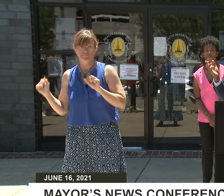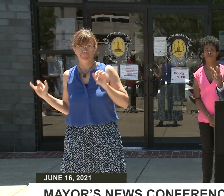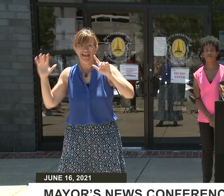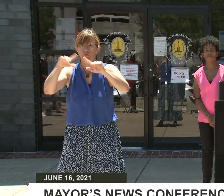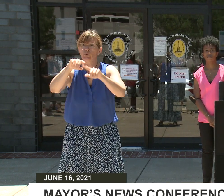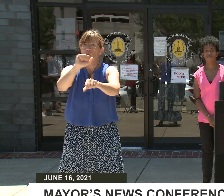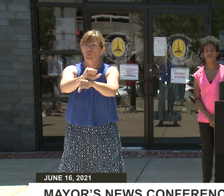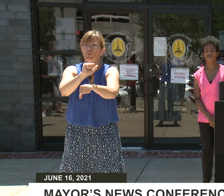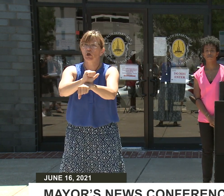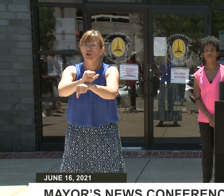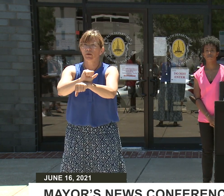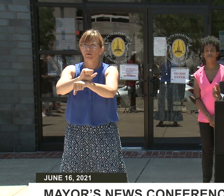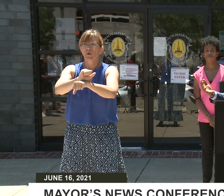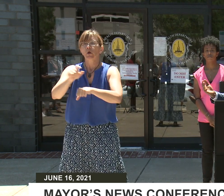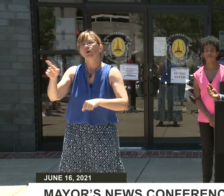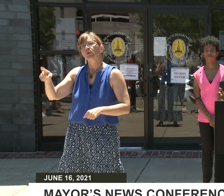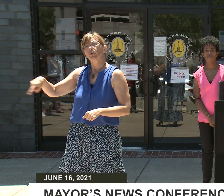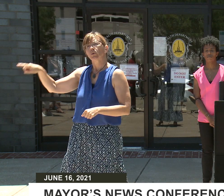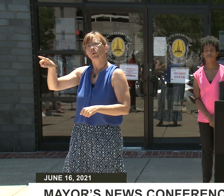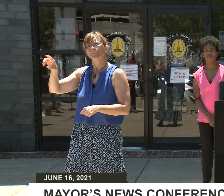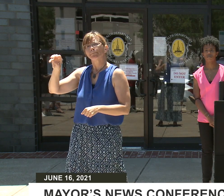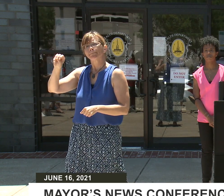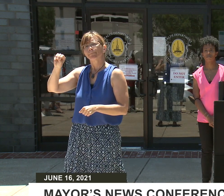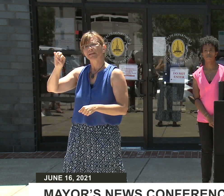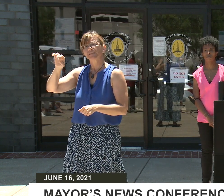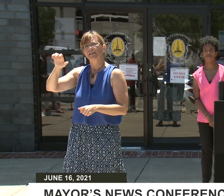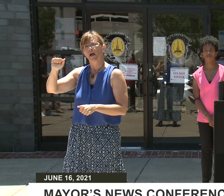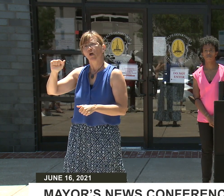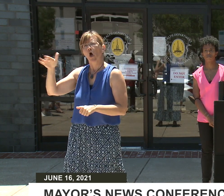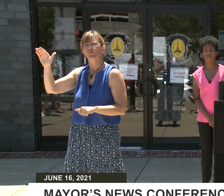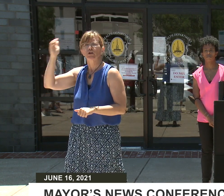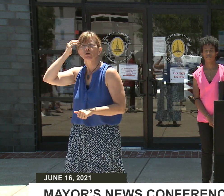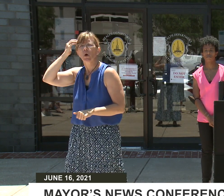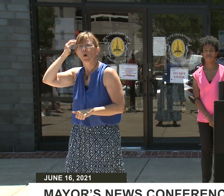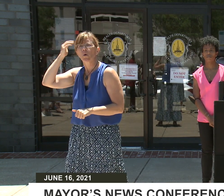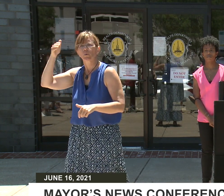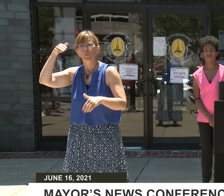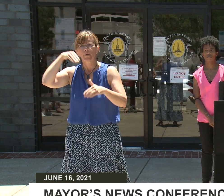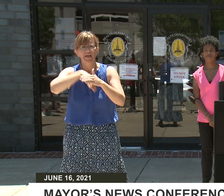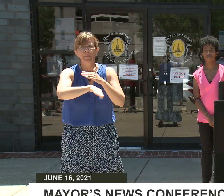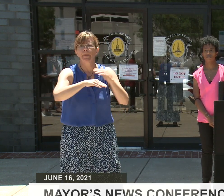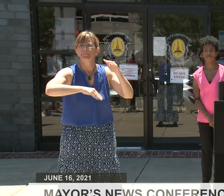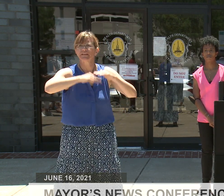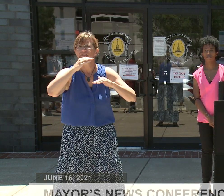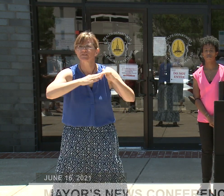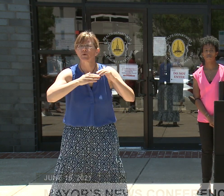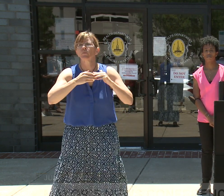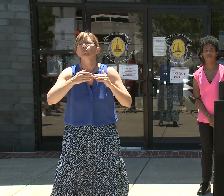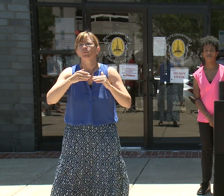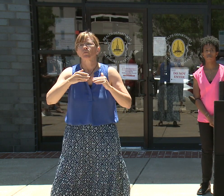and I think you all know this as the media because you've been into the buildings many times, we have to also note that